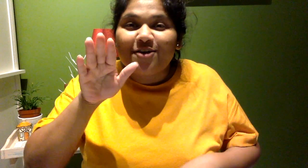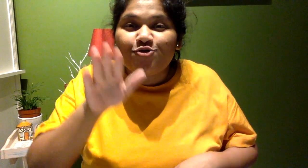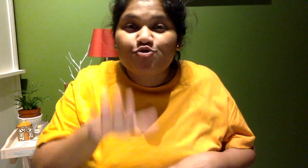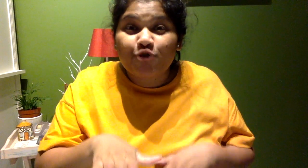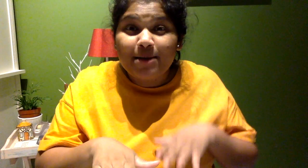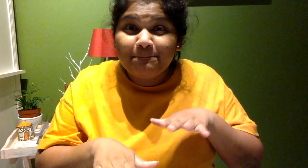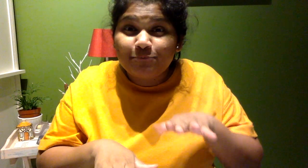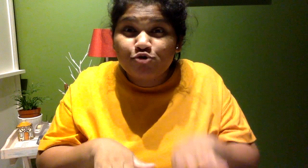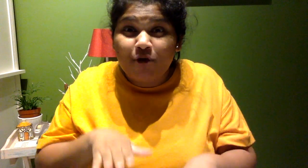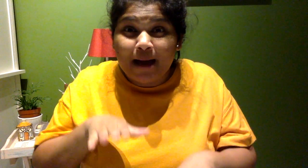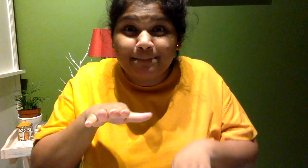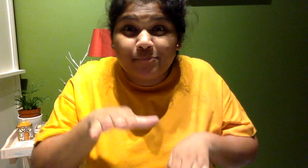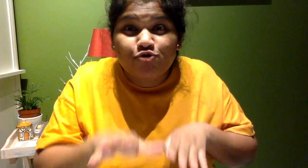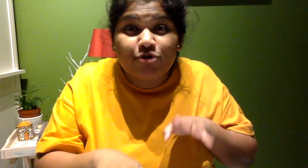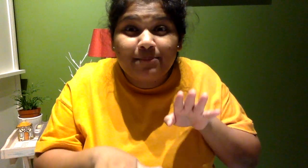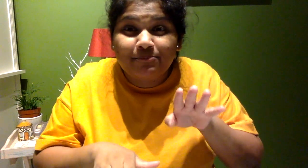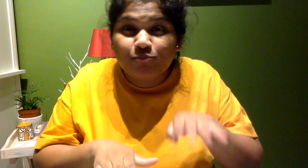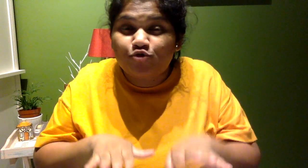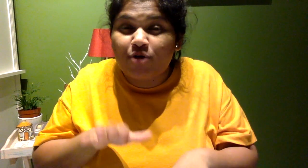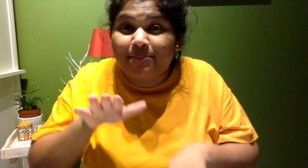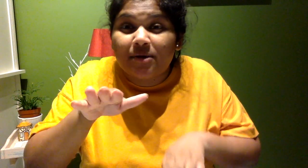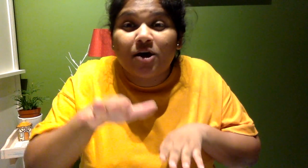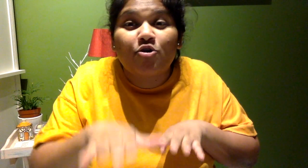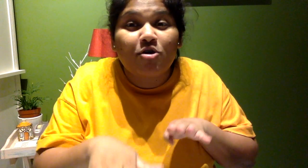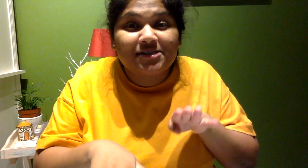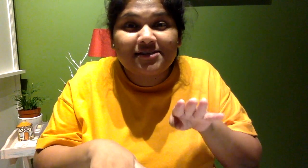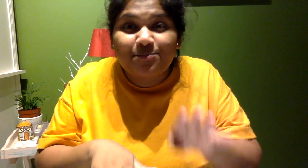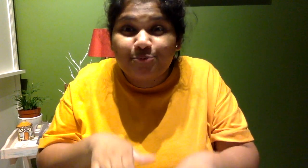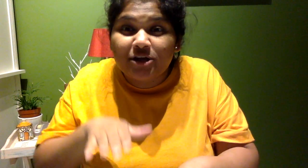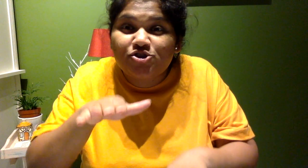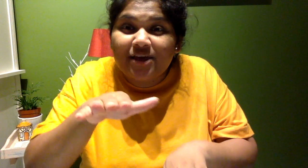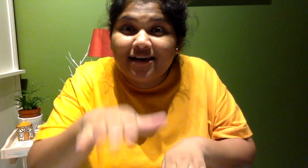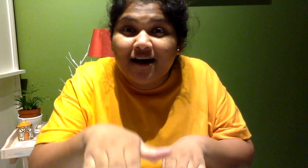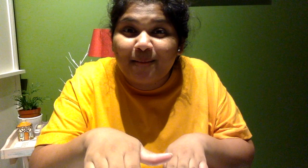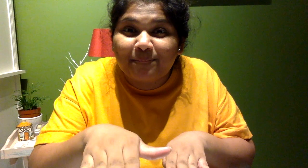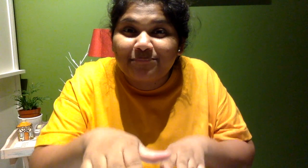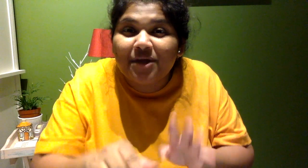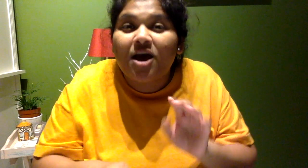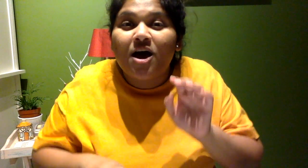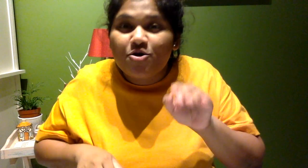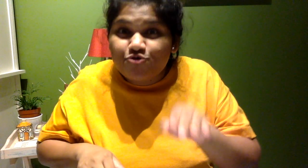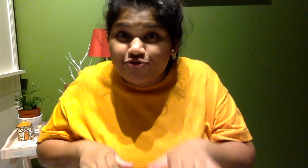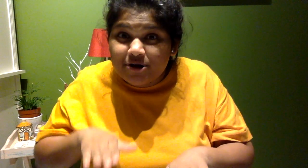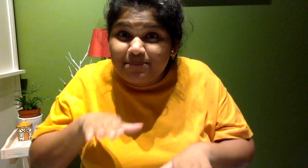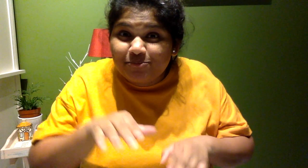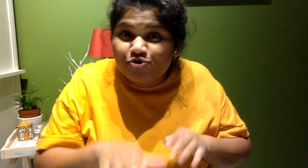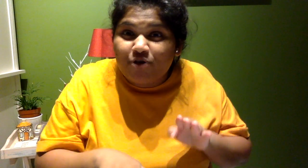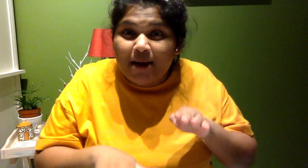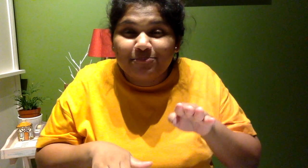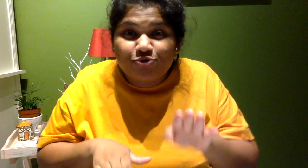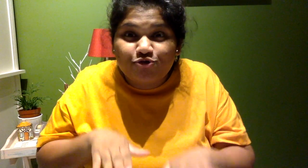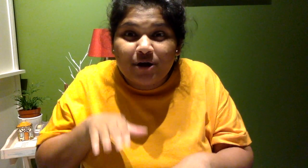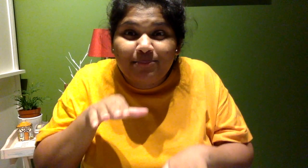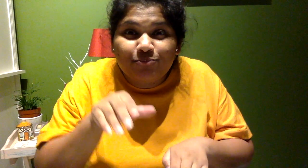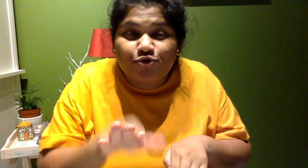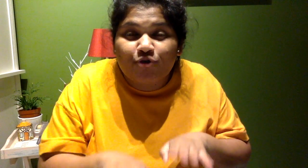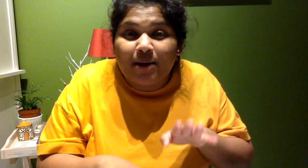Trip, trap, trip, trap, across the bridge they come. Trip, trap, trip, trap,